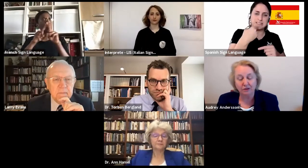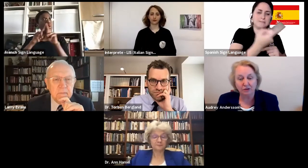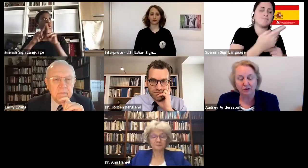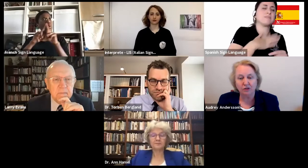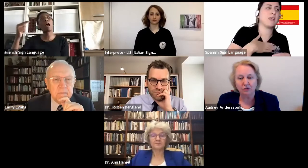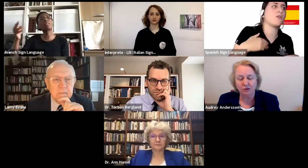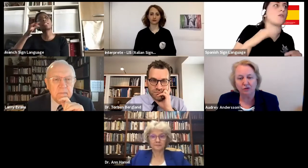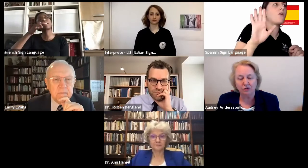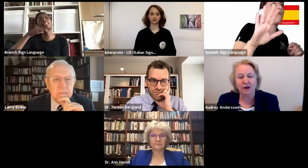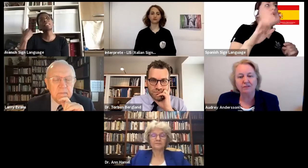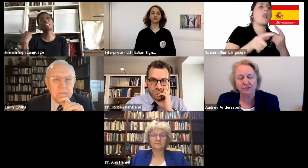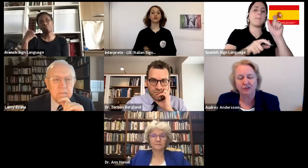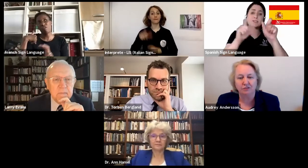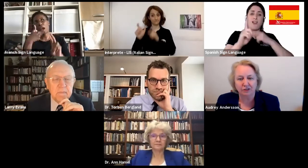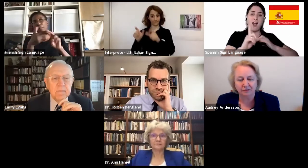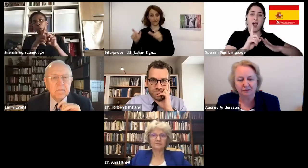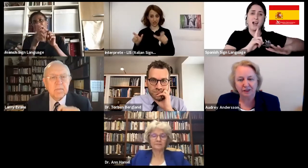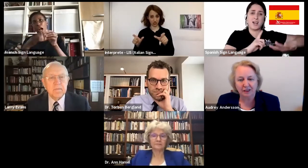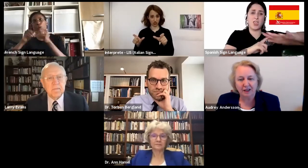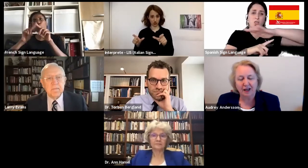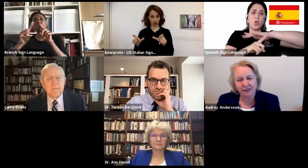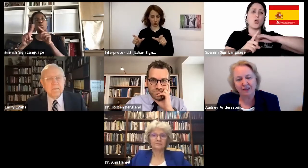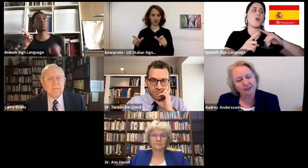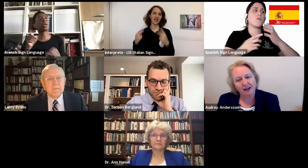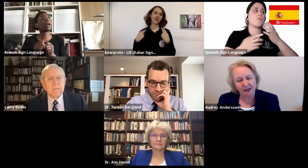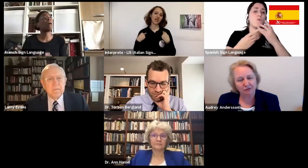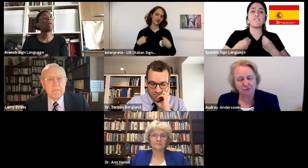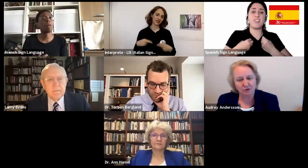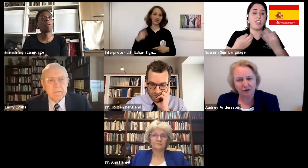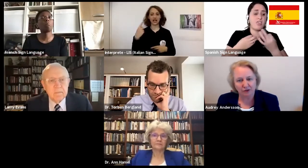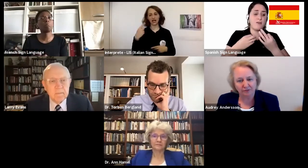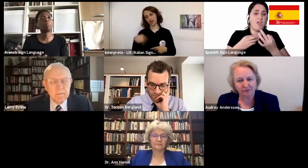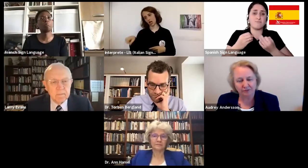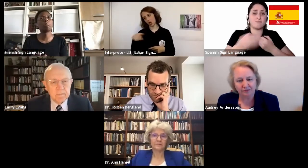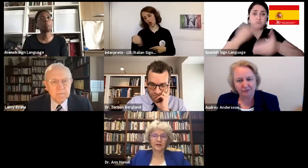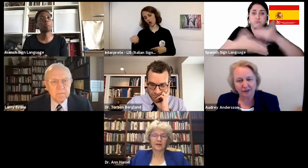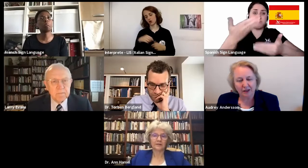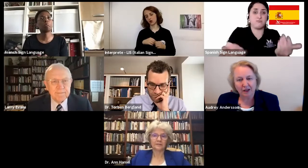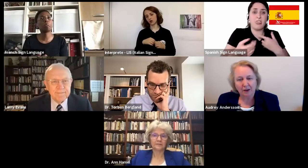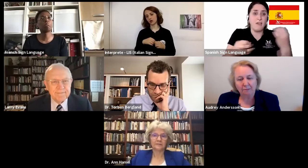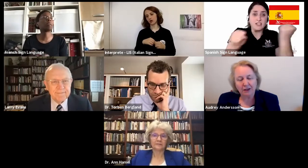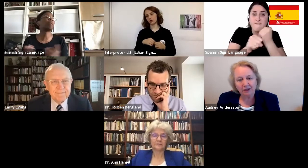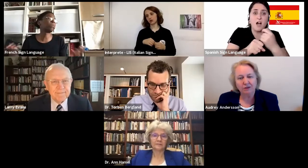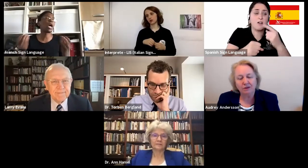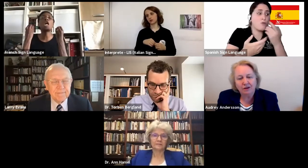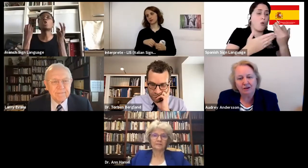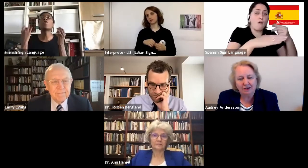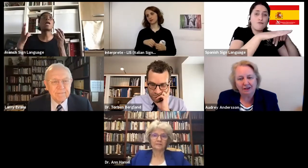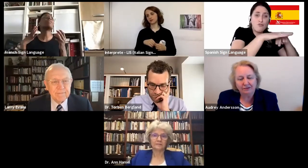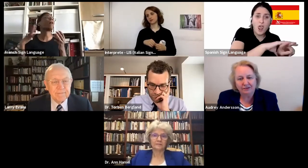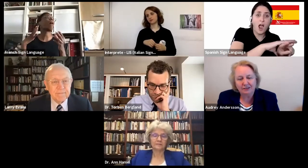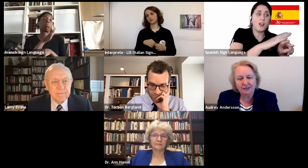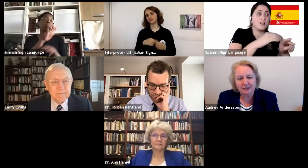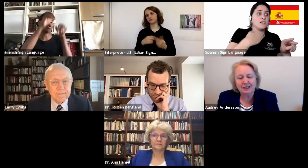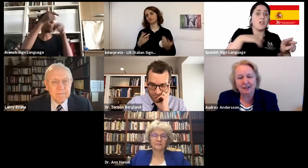You know, you have the funeral, and then their lives move on. Yeah. But you are